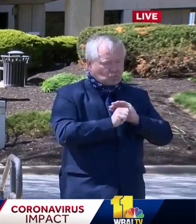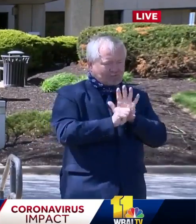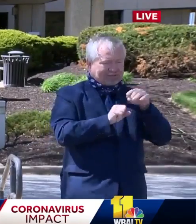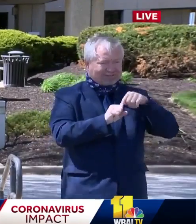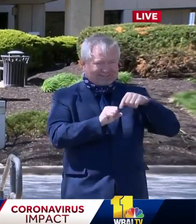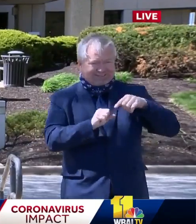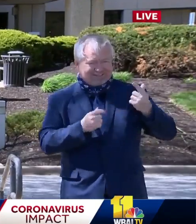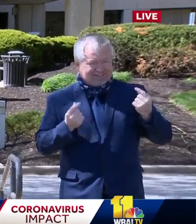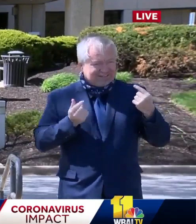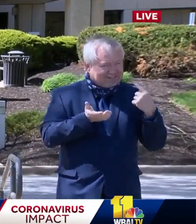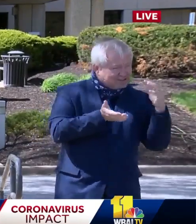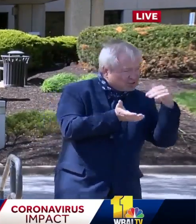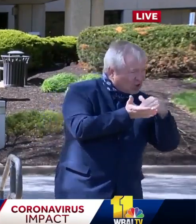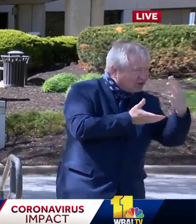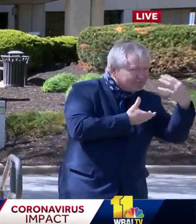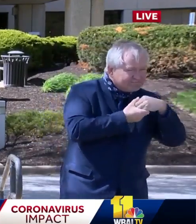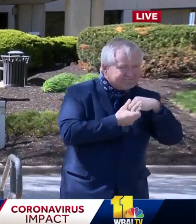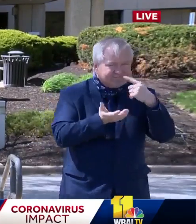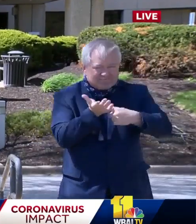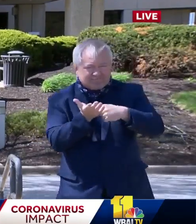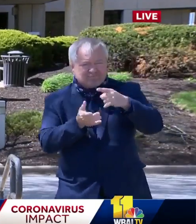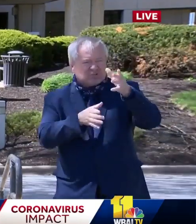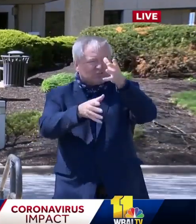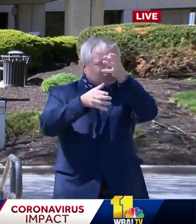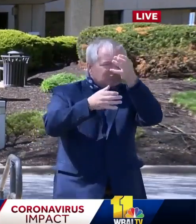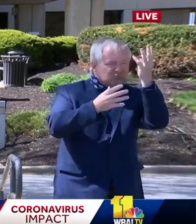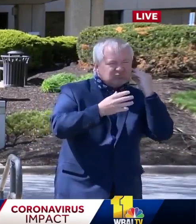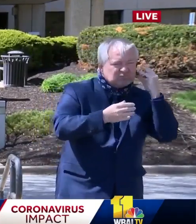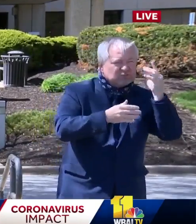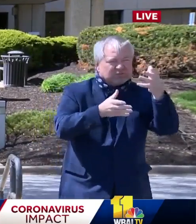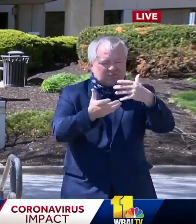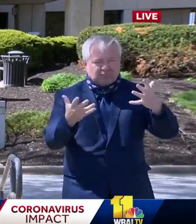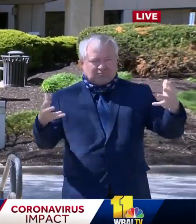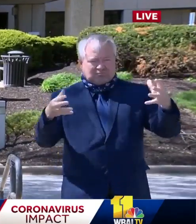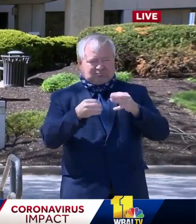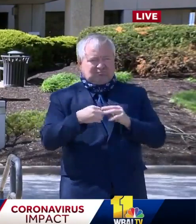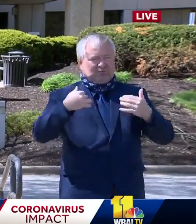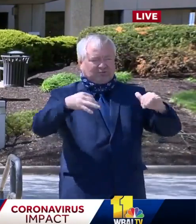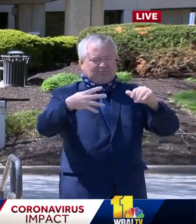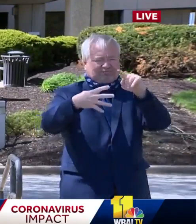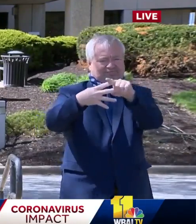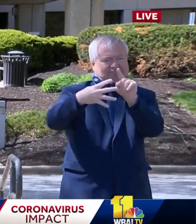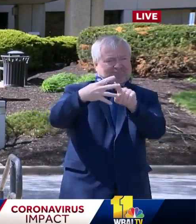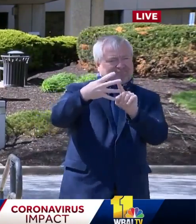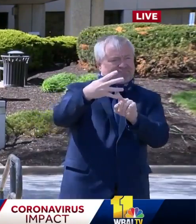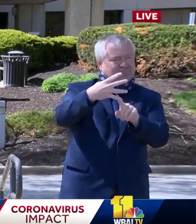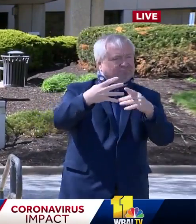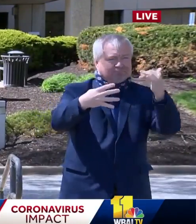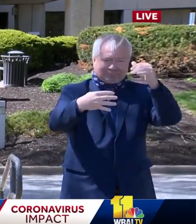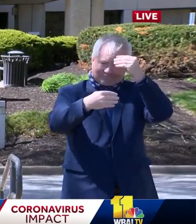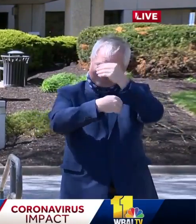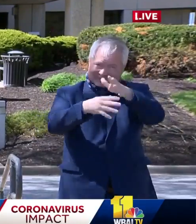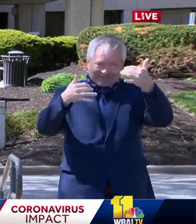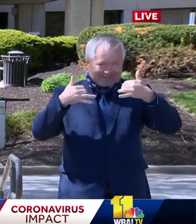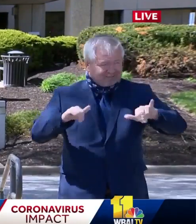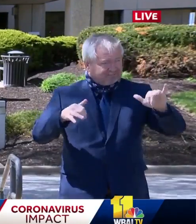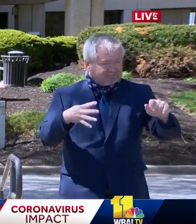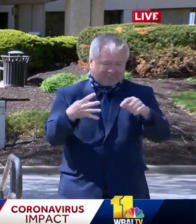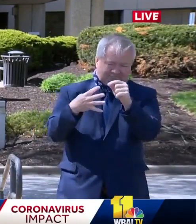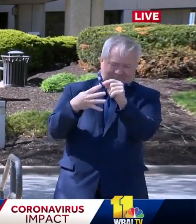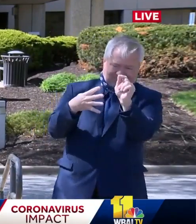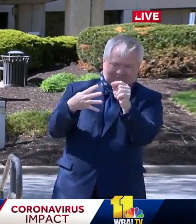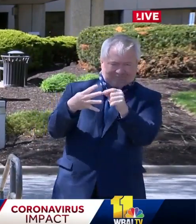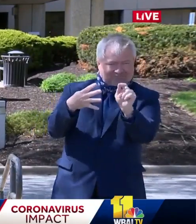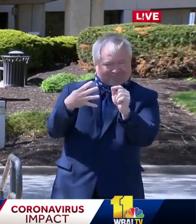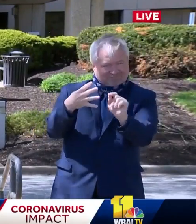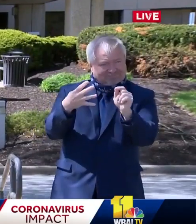and public health experts, has four essential building blocks that are needed to be solidly in place before we can